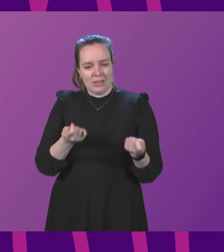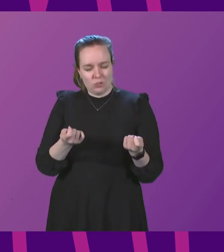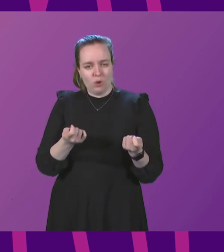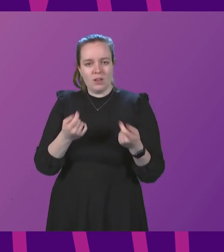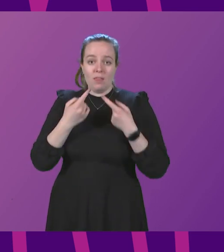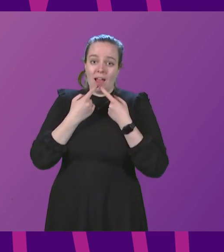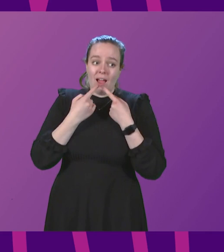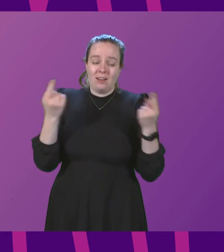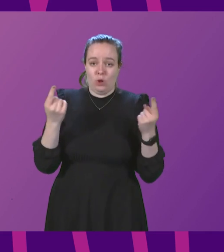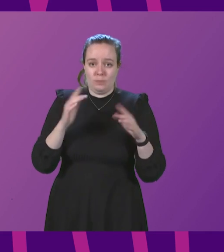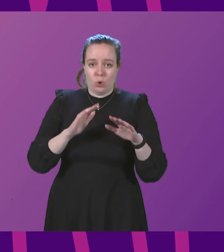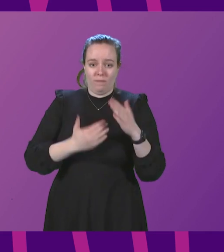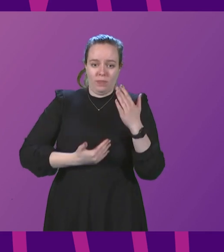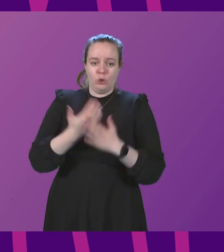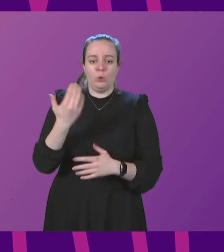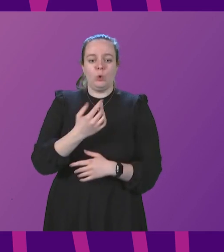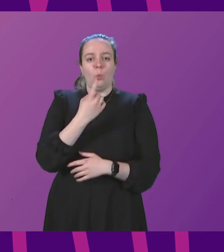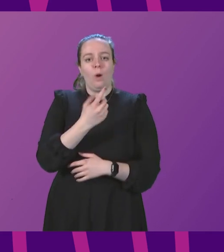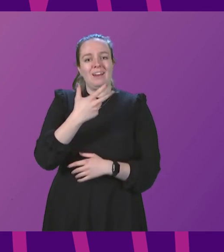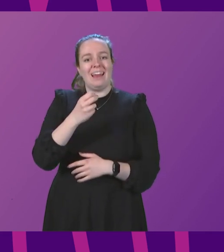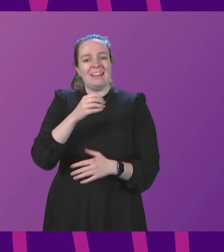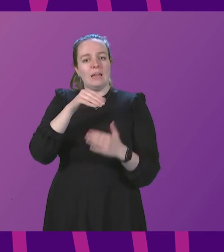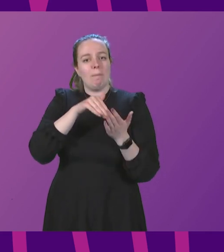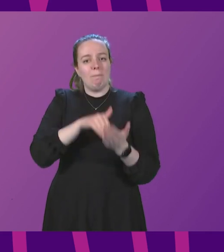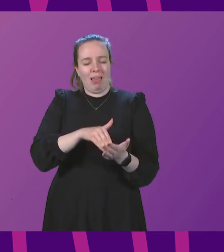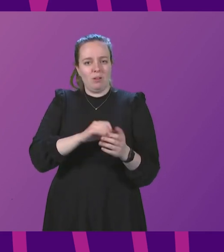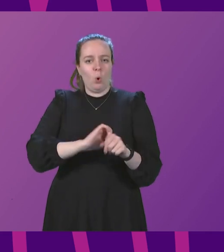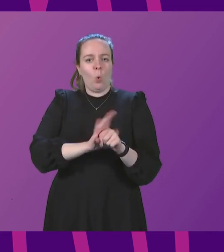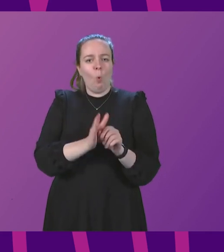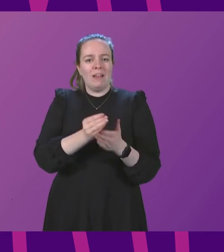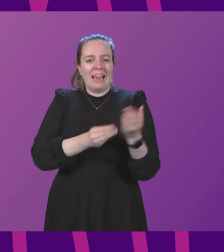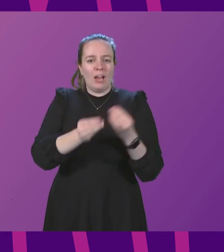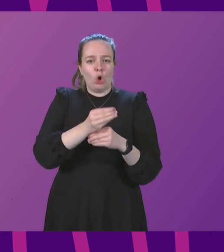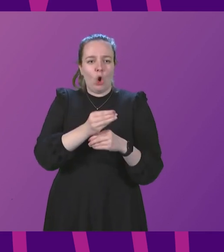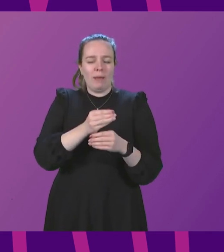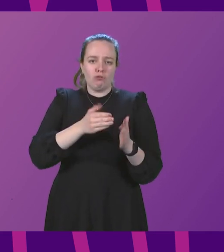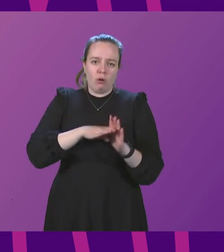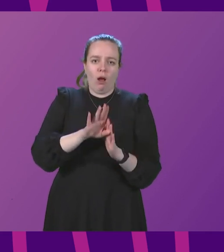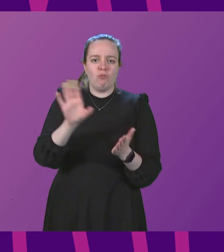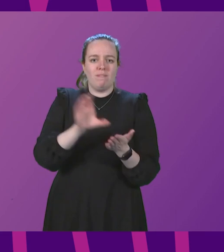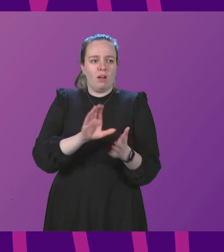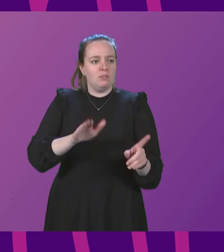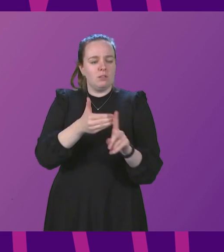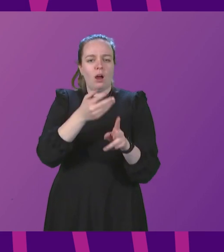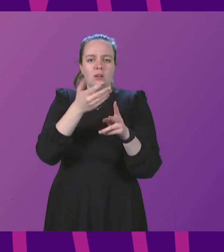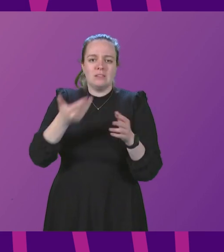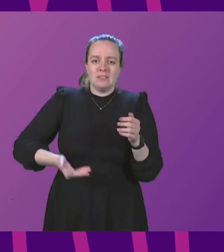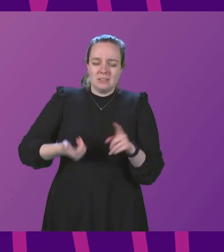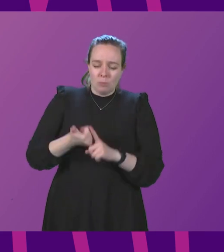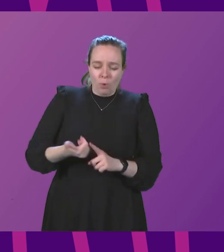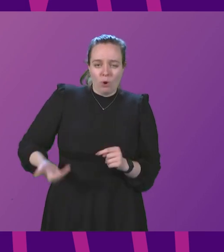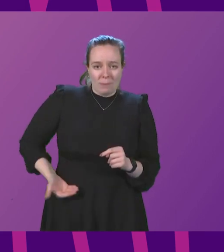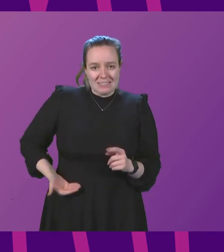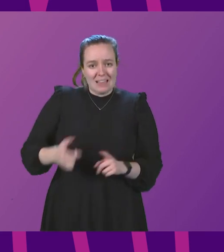announcement of the new 180 million COVID economic recovery fund targeting support for businesses and